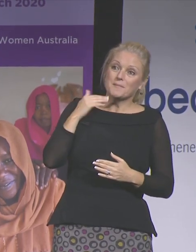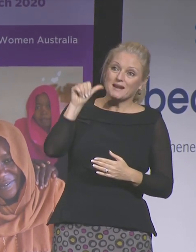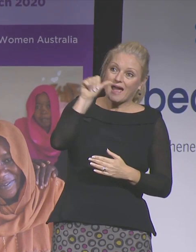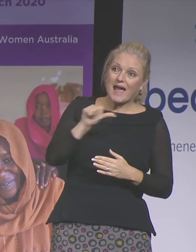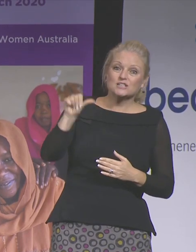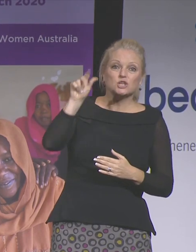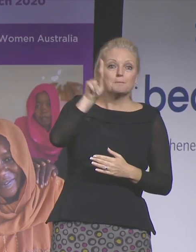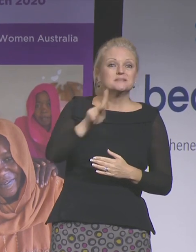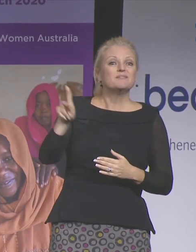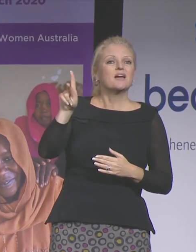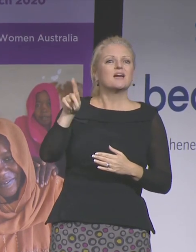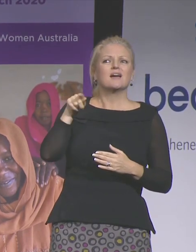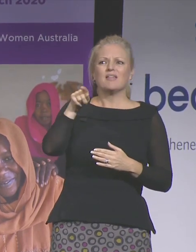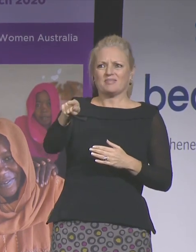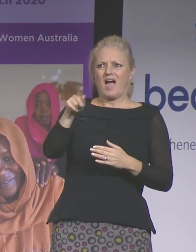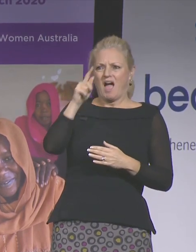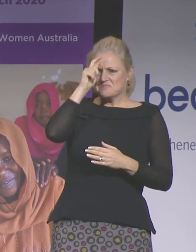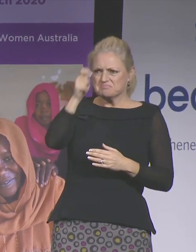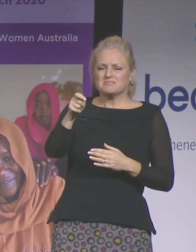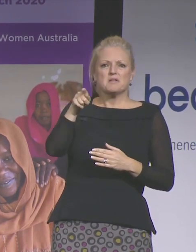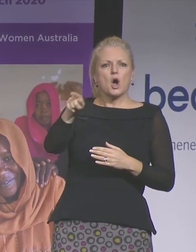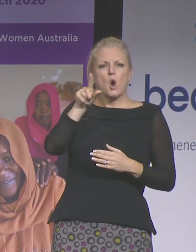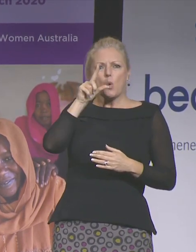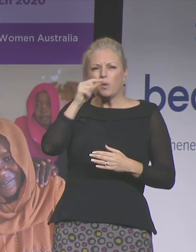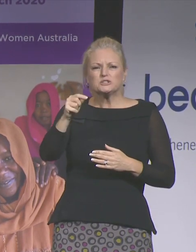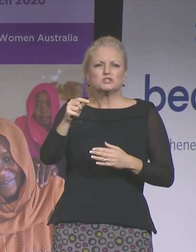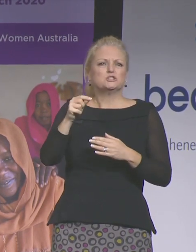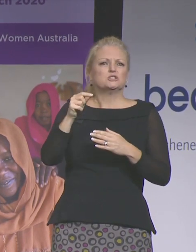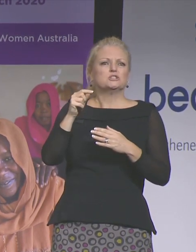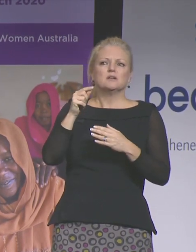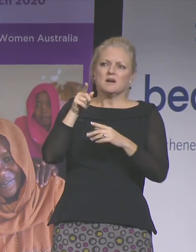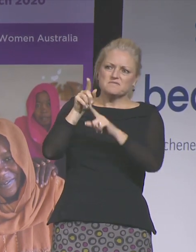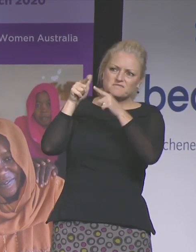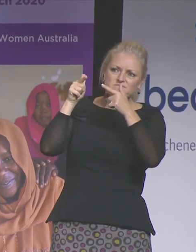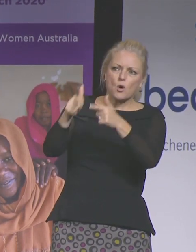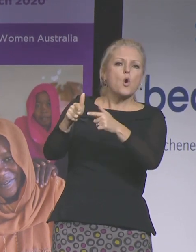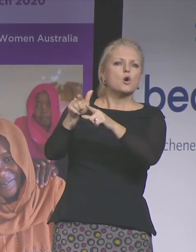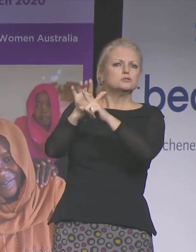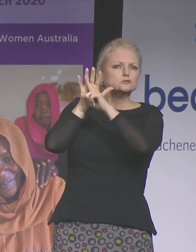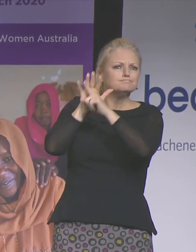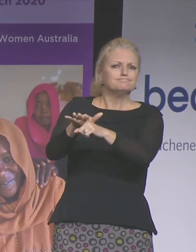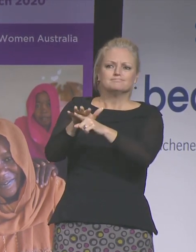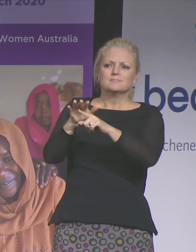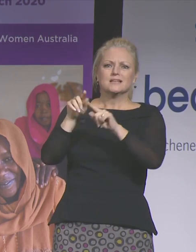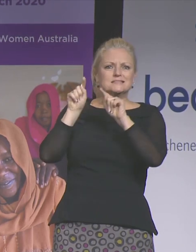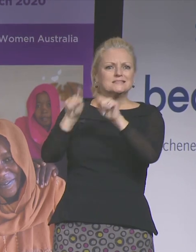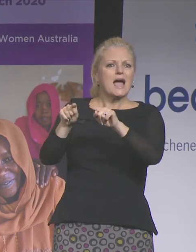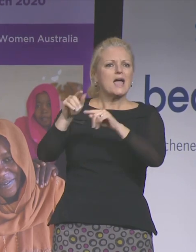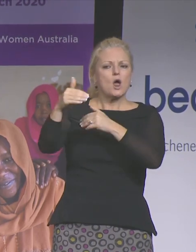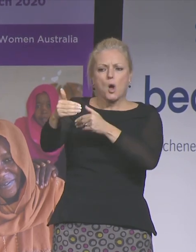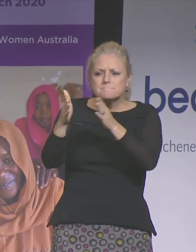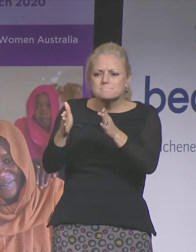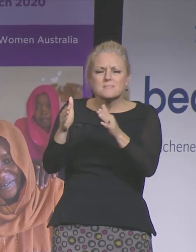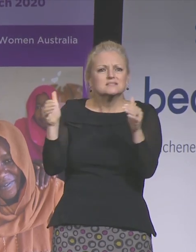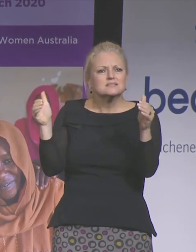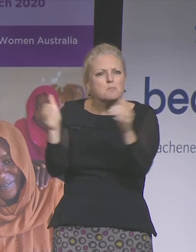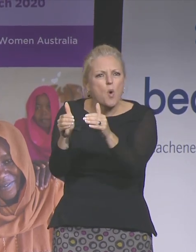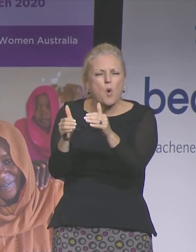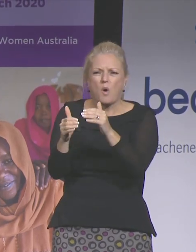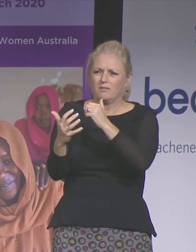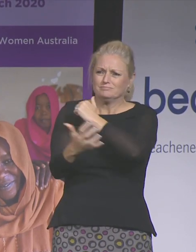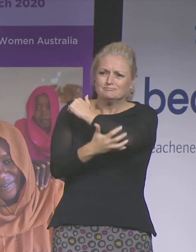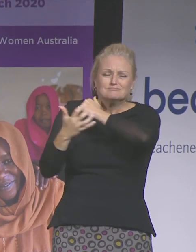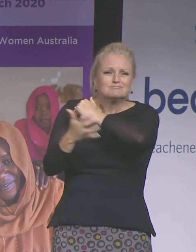witches, exiled to the margins of their communities and forced to remain confined in safe spaces, living in deplorable